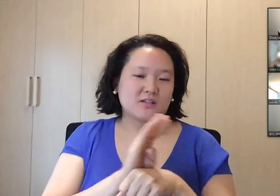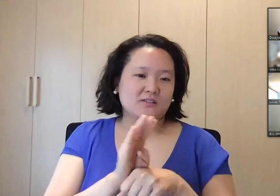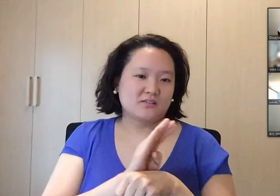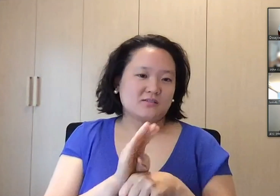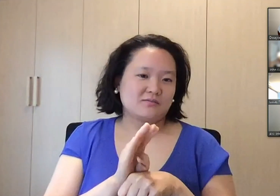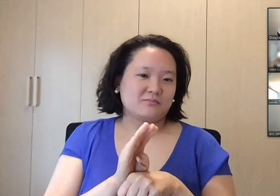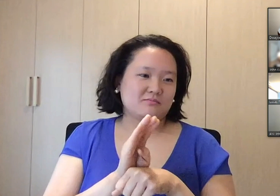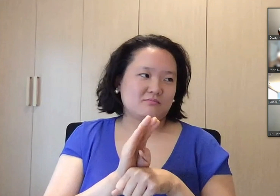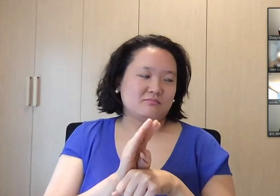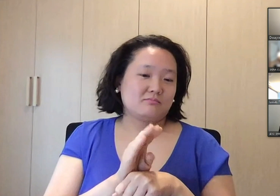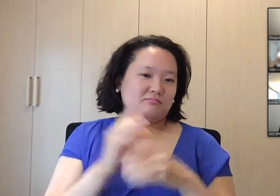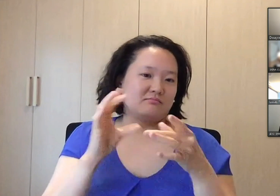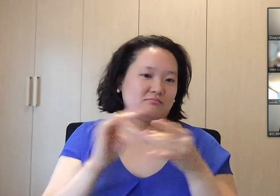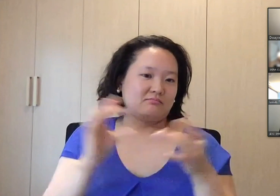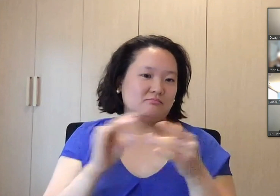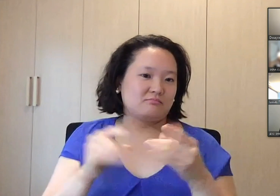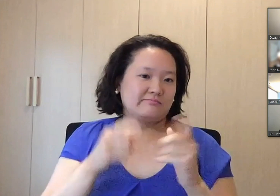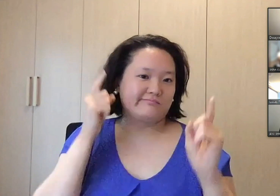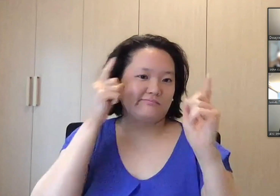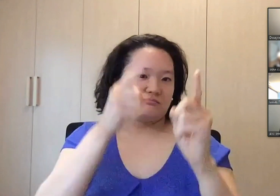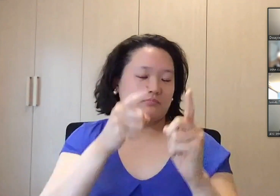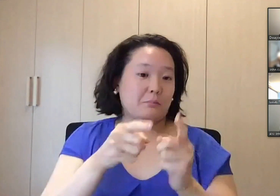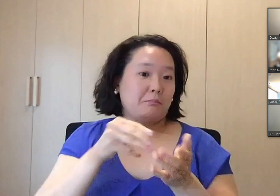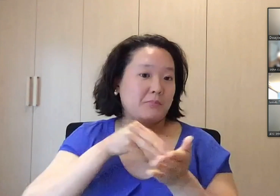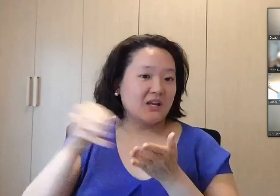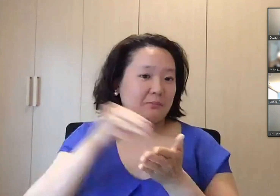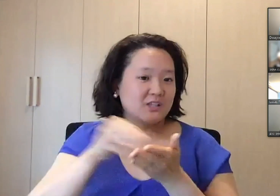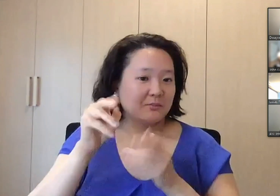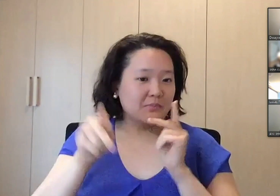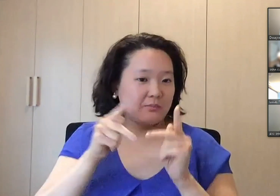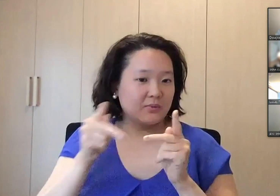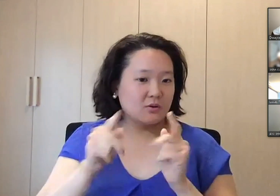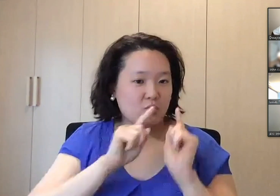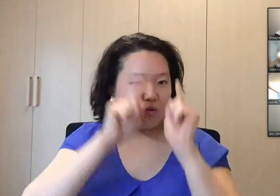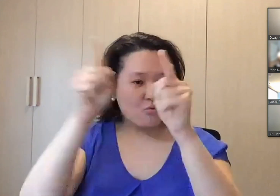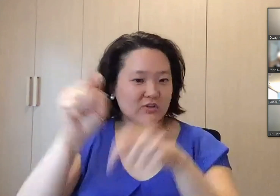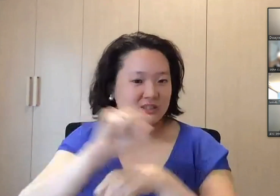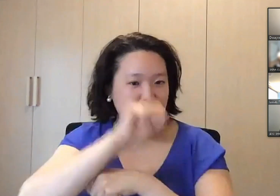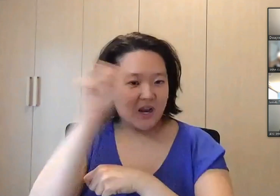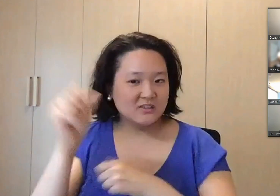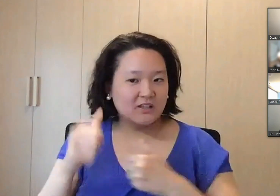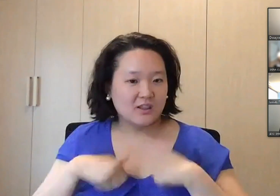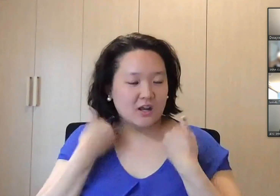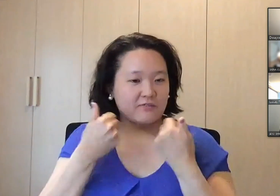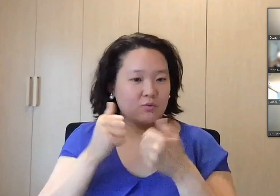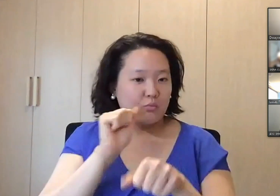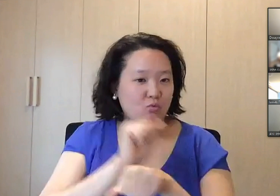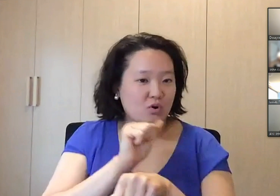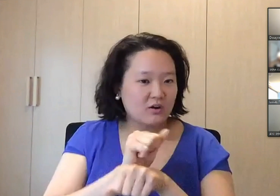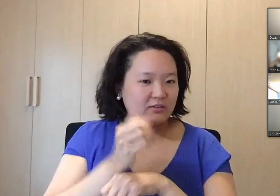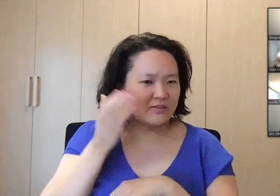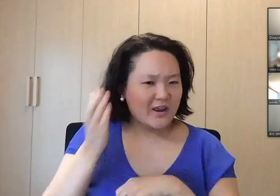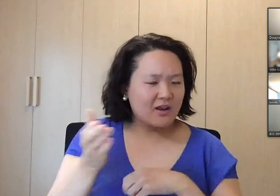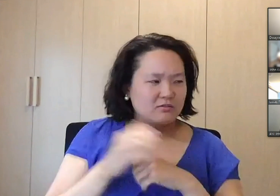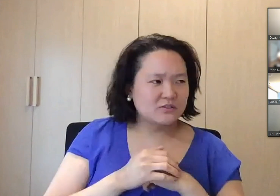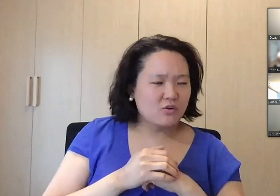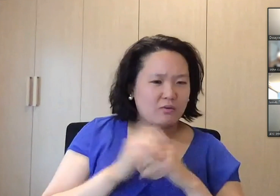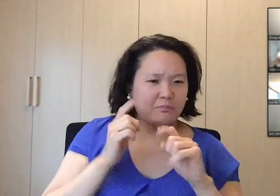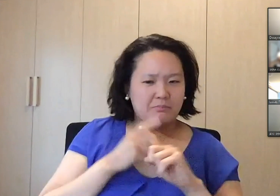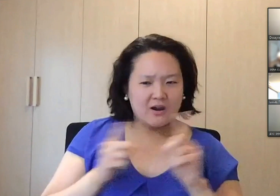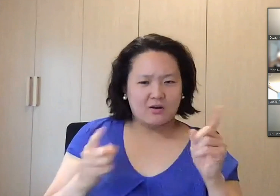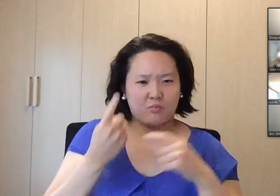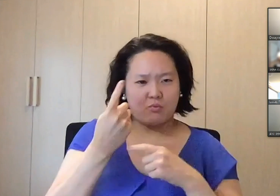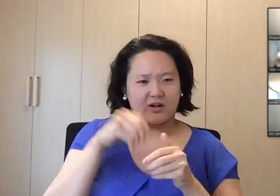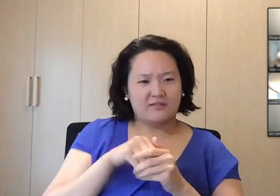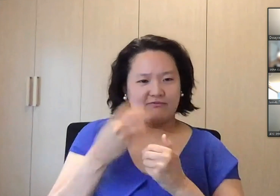So a lot of private businesses have commented about their goals, that they want millions of people to go to space,